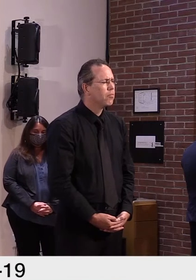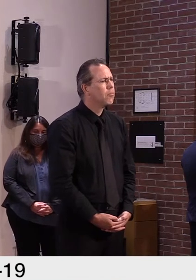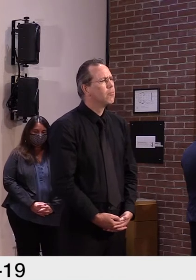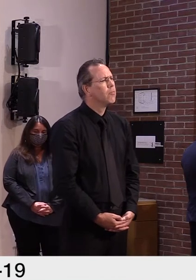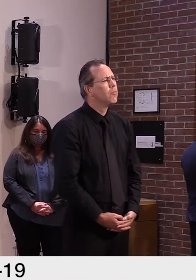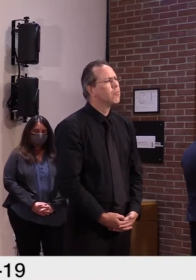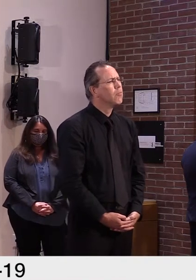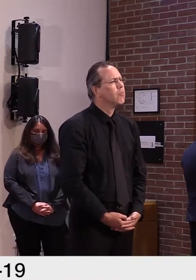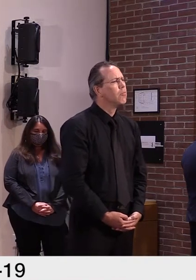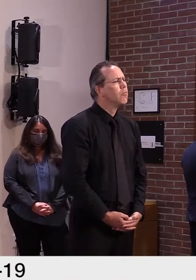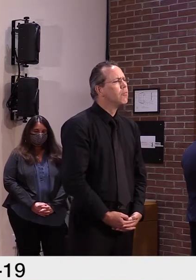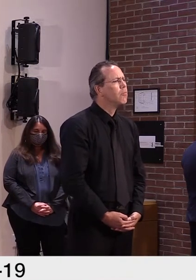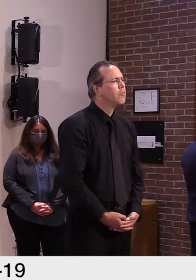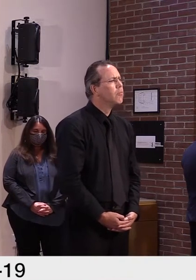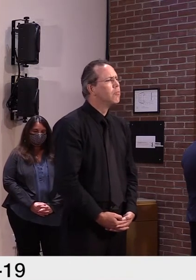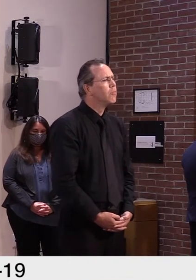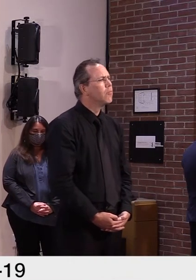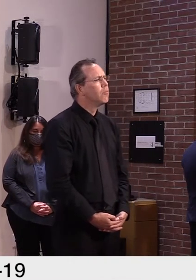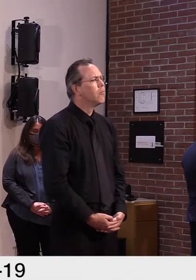or death.